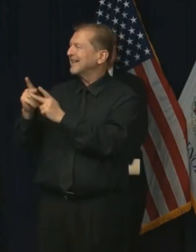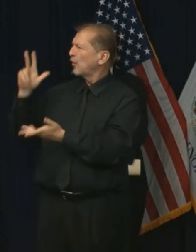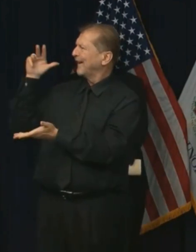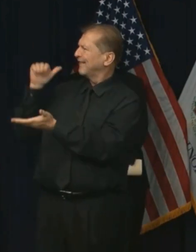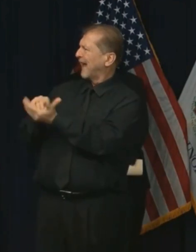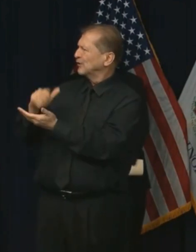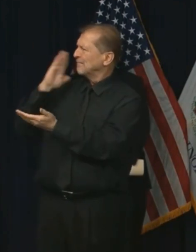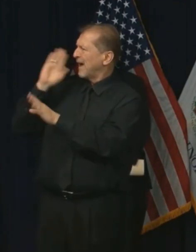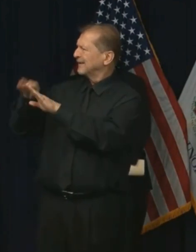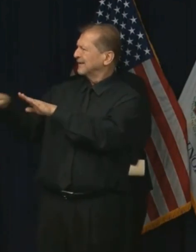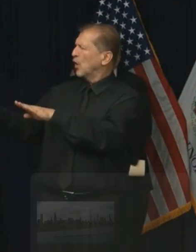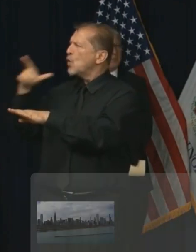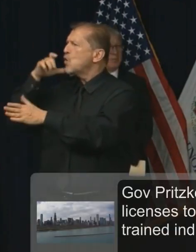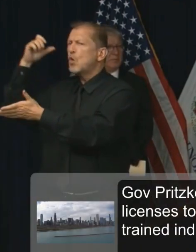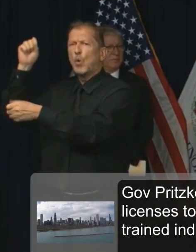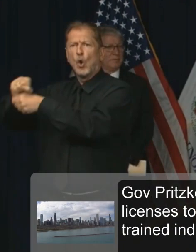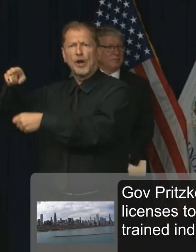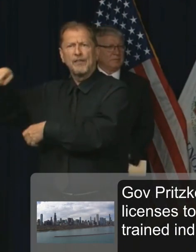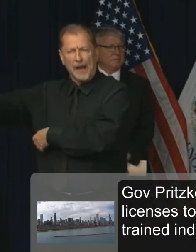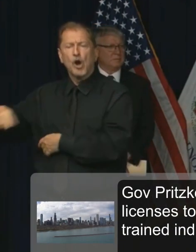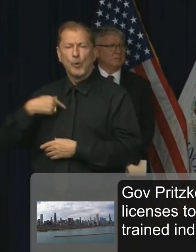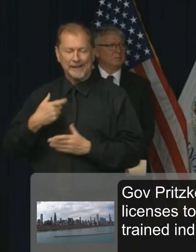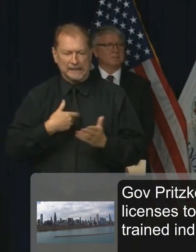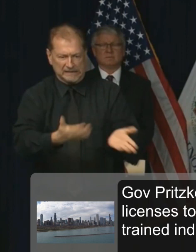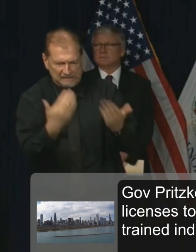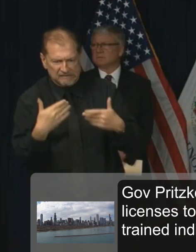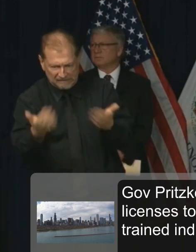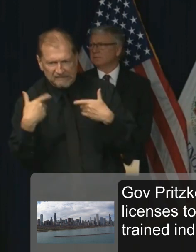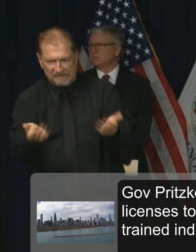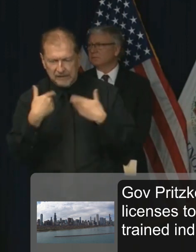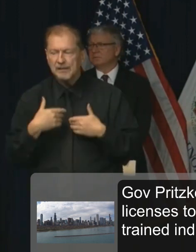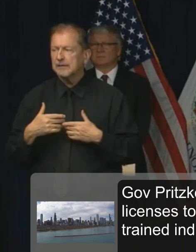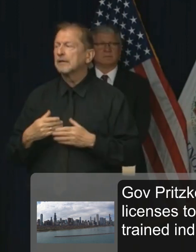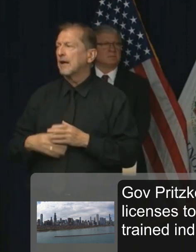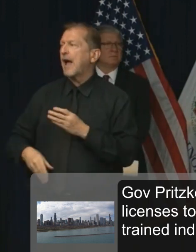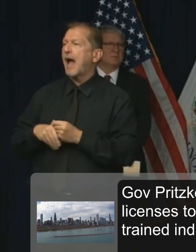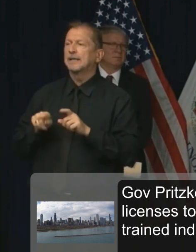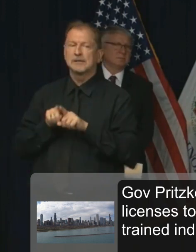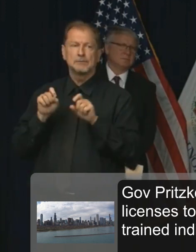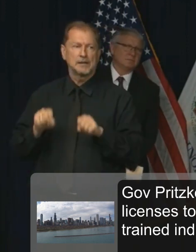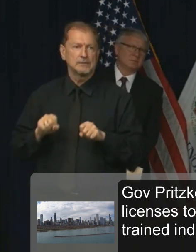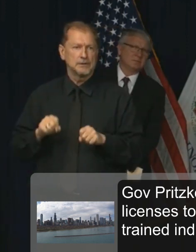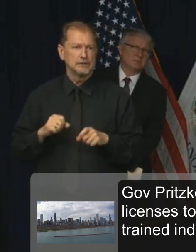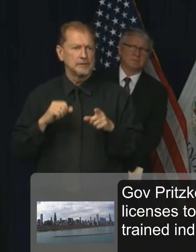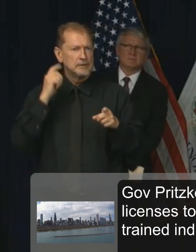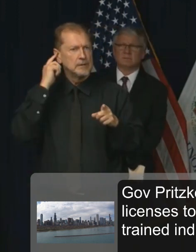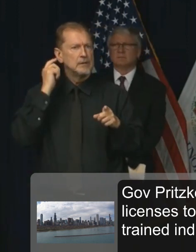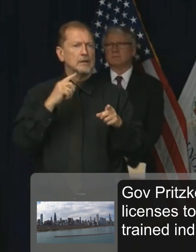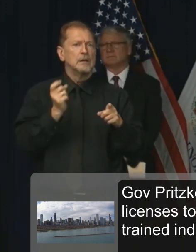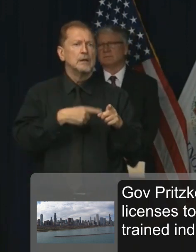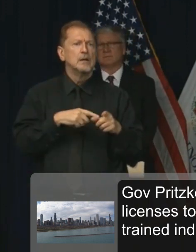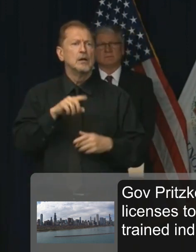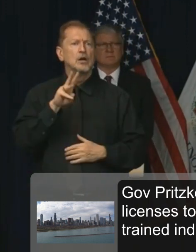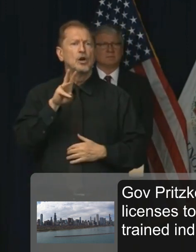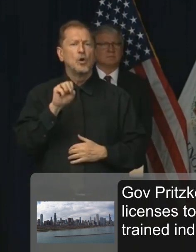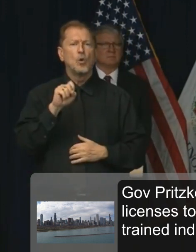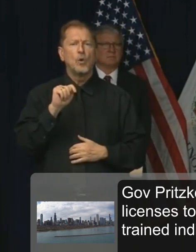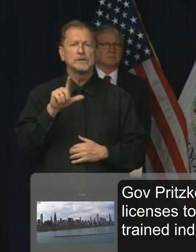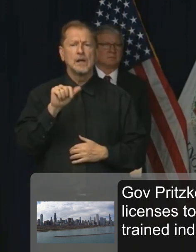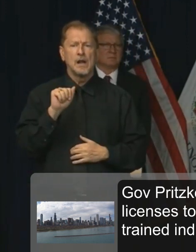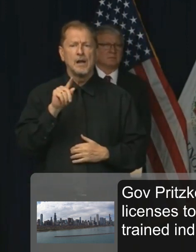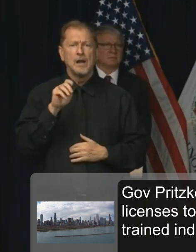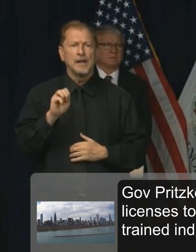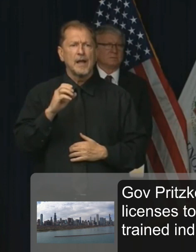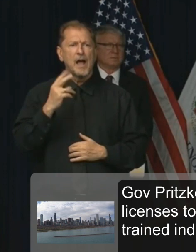And we need to add to our workforce in every and any way we can. Governor, you're looking to reopen the West Lake Hospital. mentioned two others